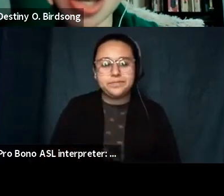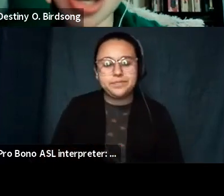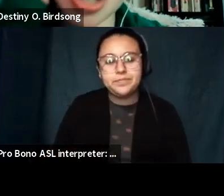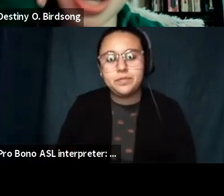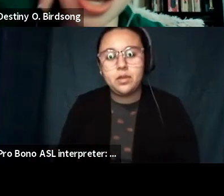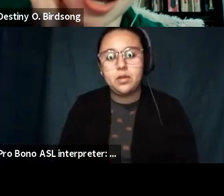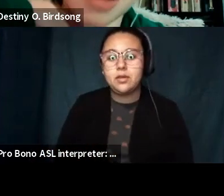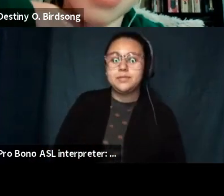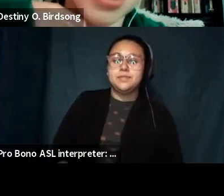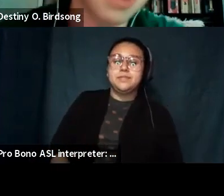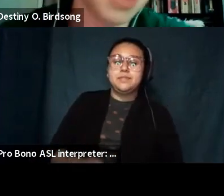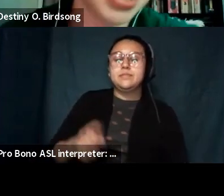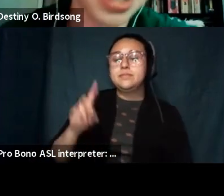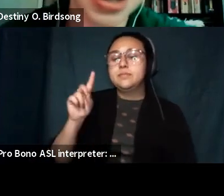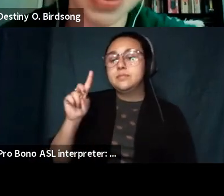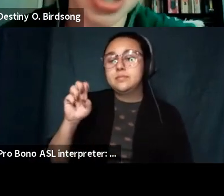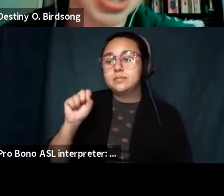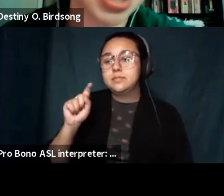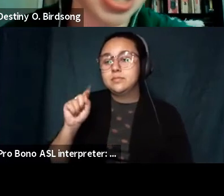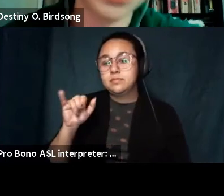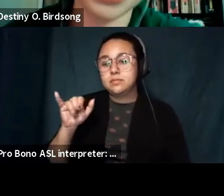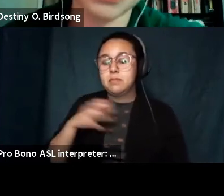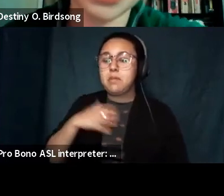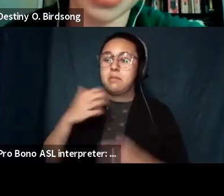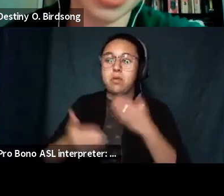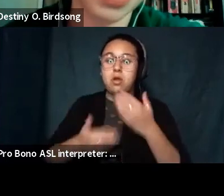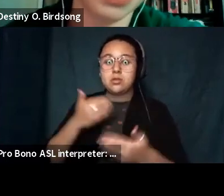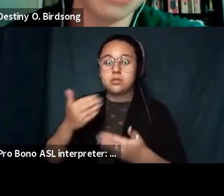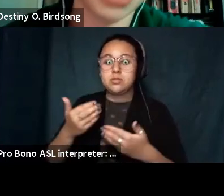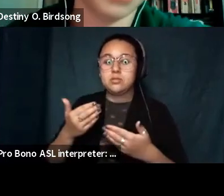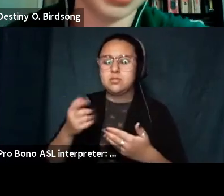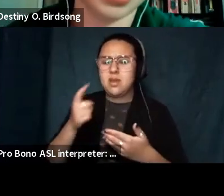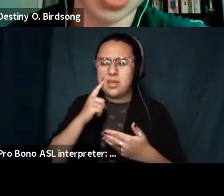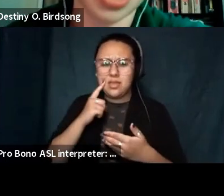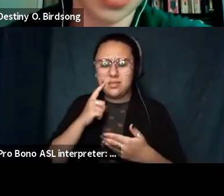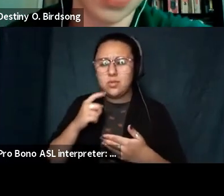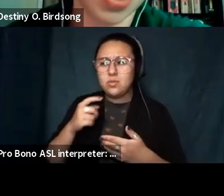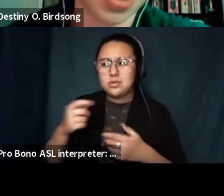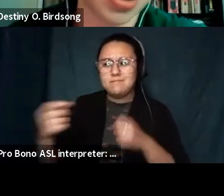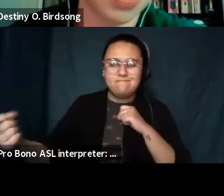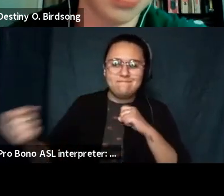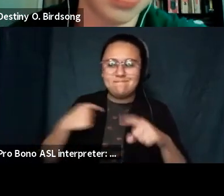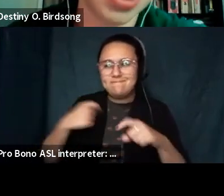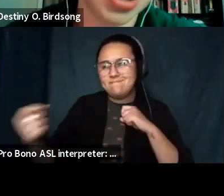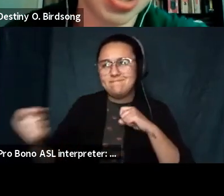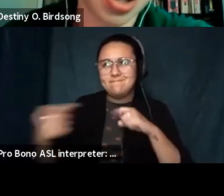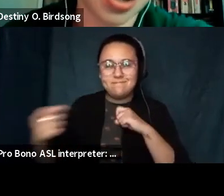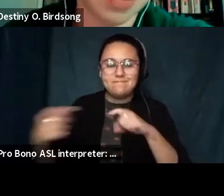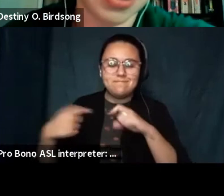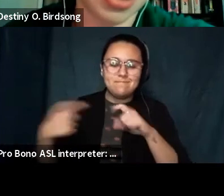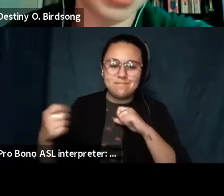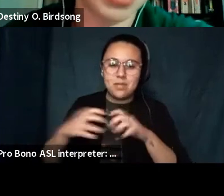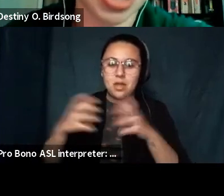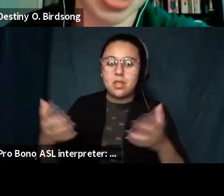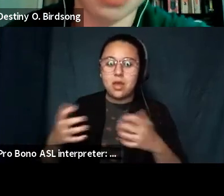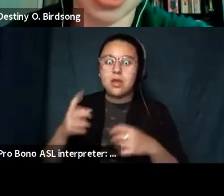world yeah um so my process was there we i think we went back and forth a lot there were um a couple